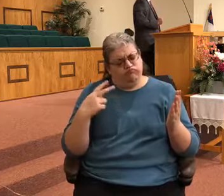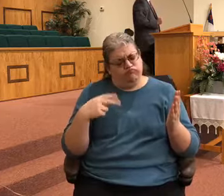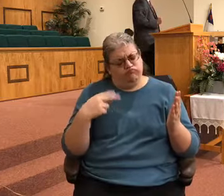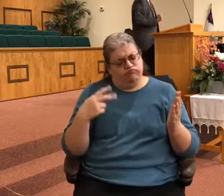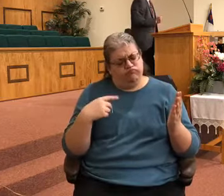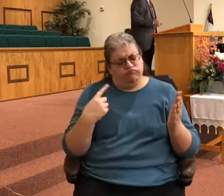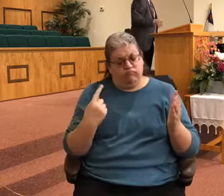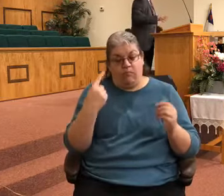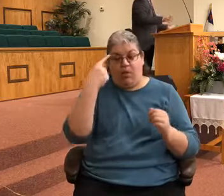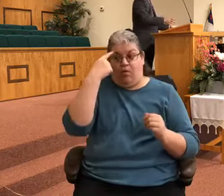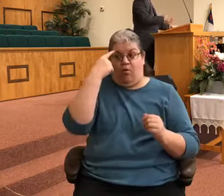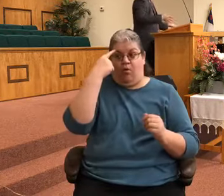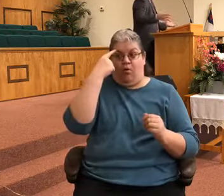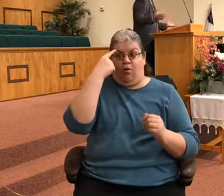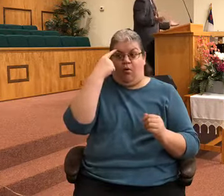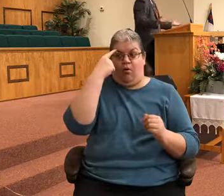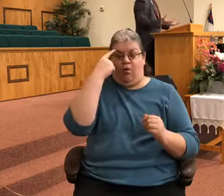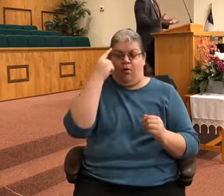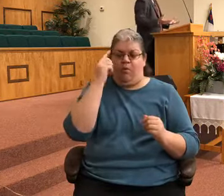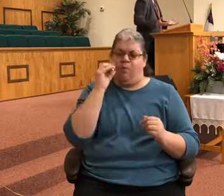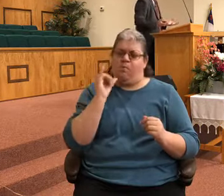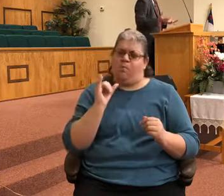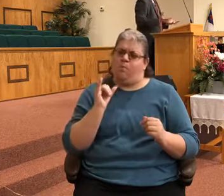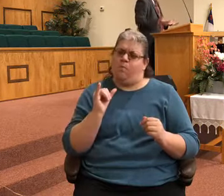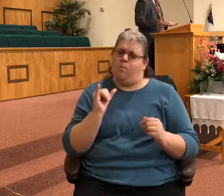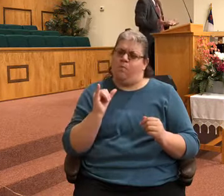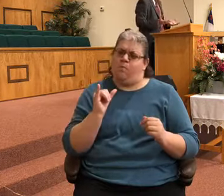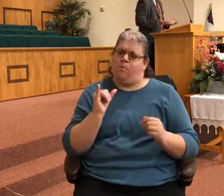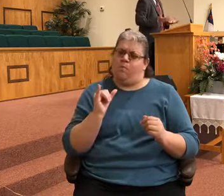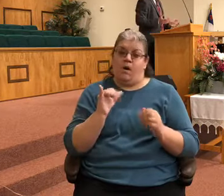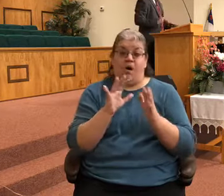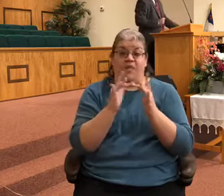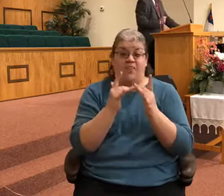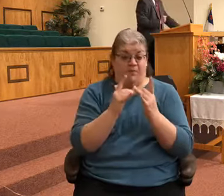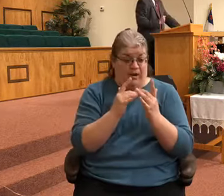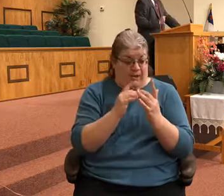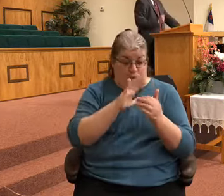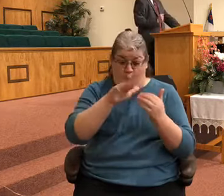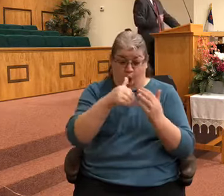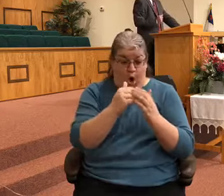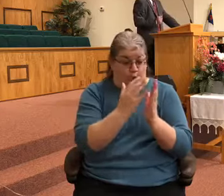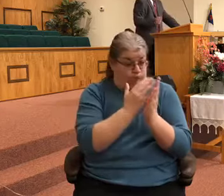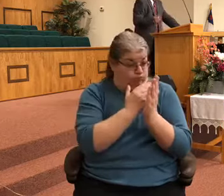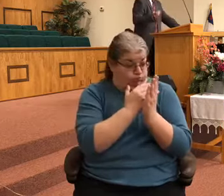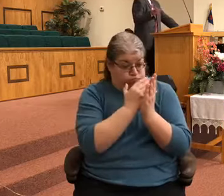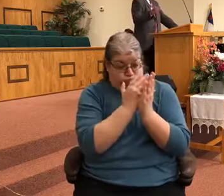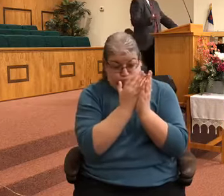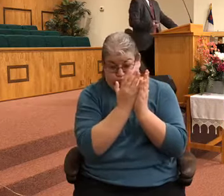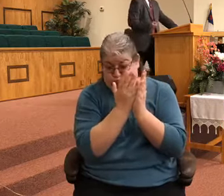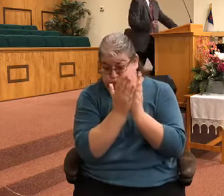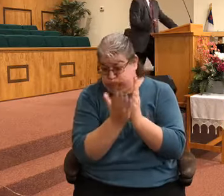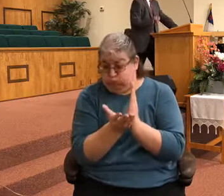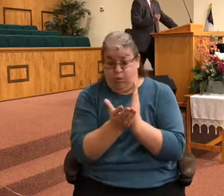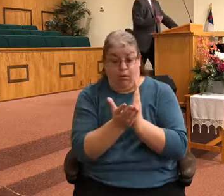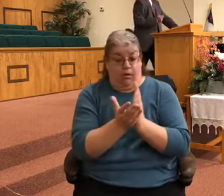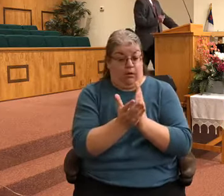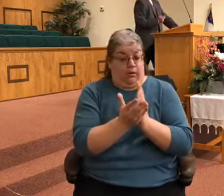You see, as I look at the whole Bible and I consider the work of the Lord Jesus Christ and the plan of salvation and the mind of